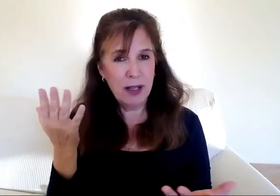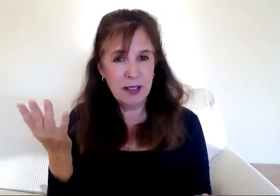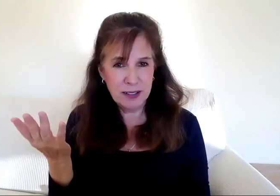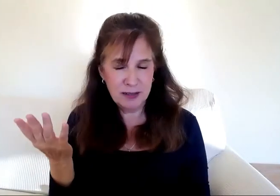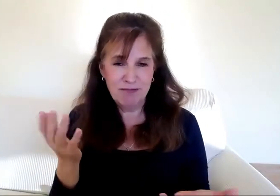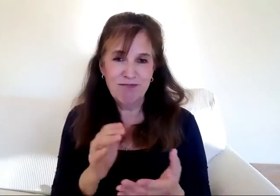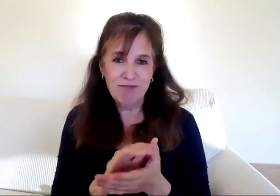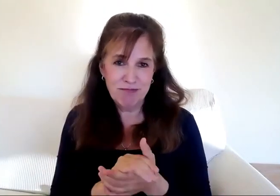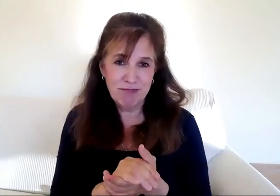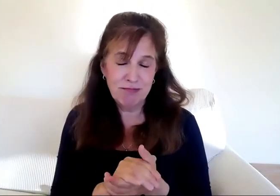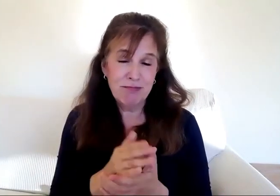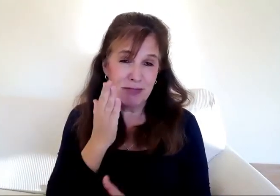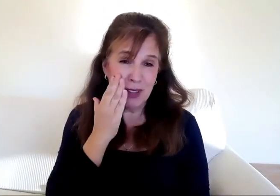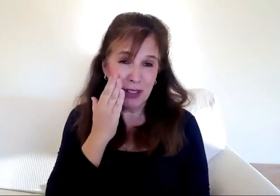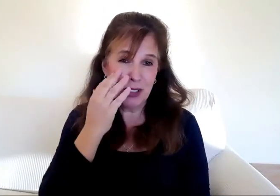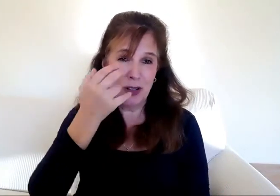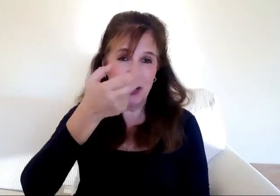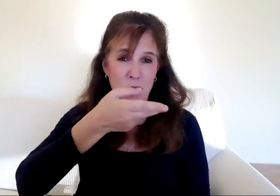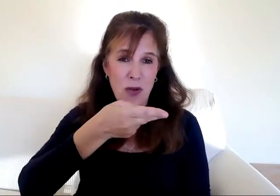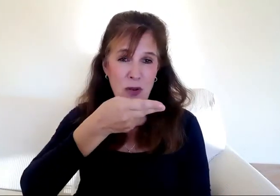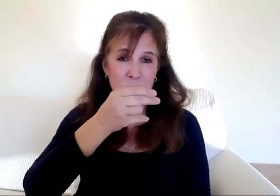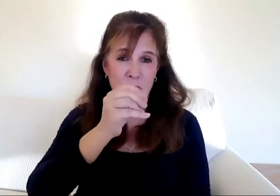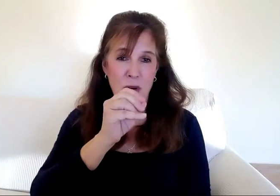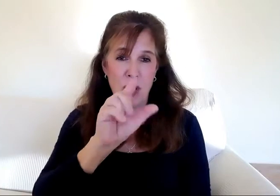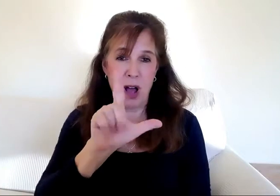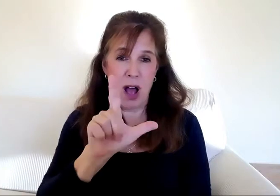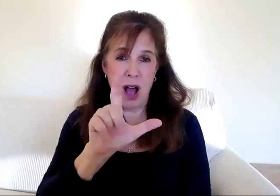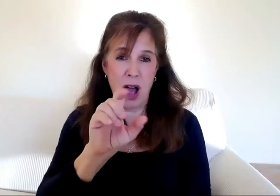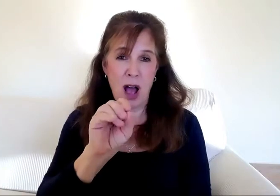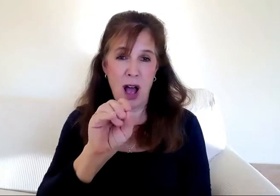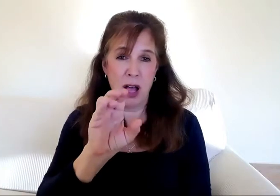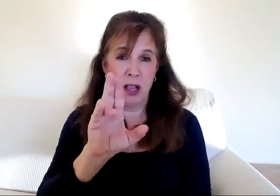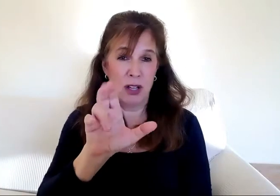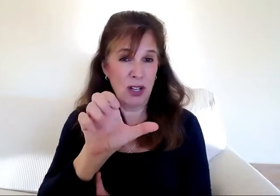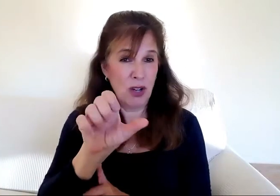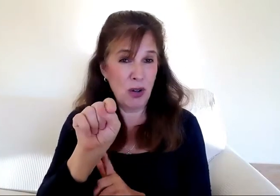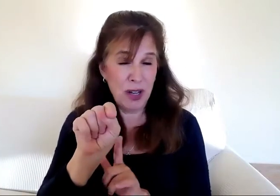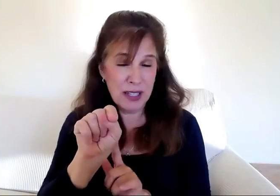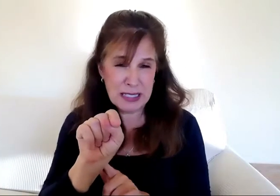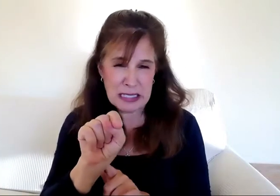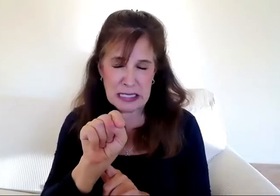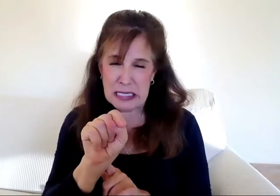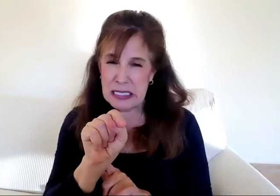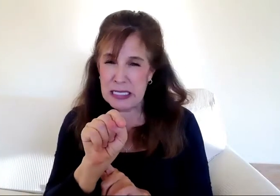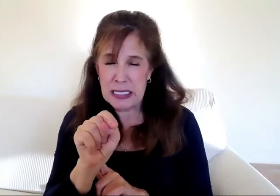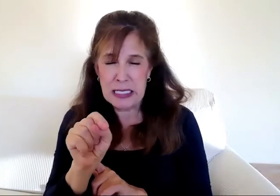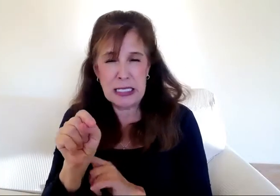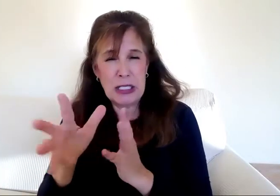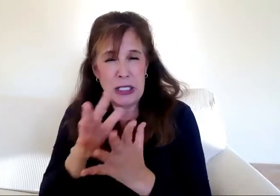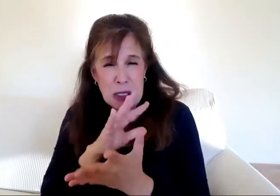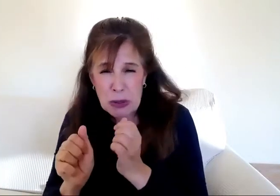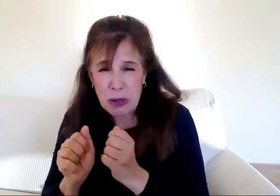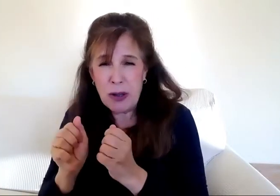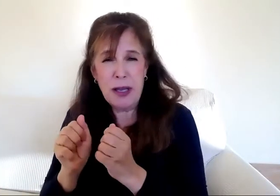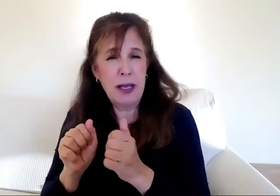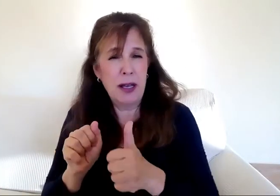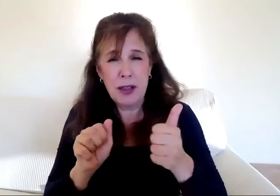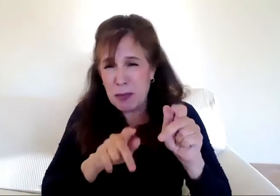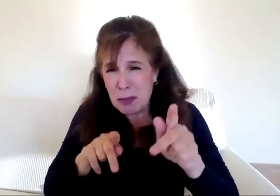of world calamities happened for hundreds and thousands of years. These people, my